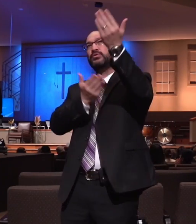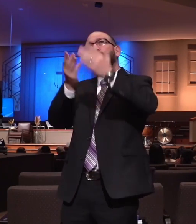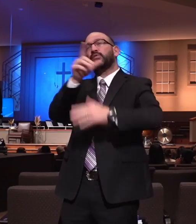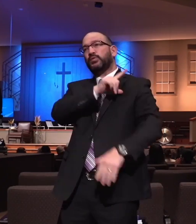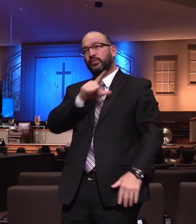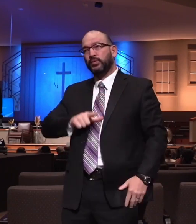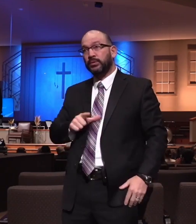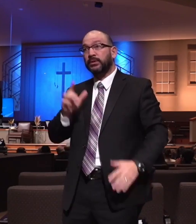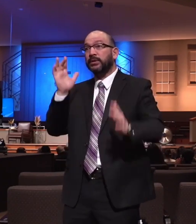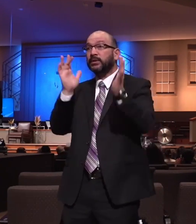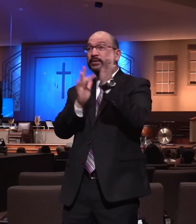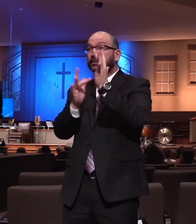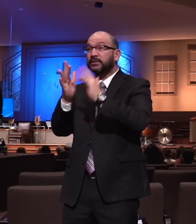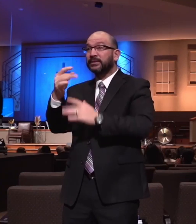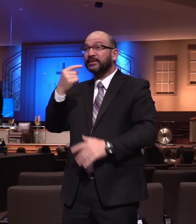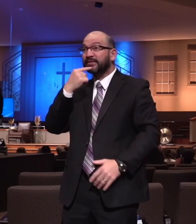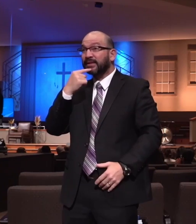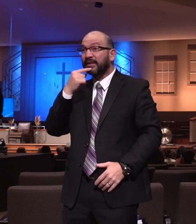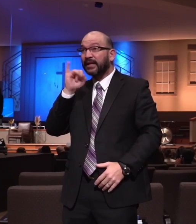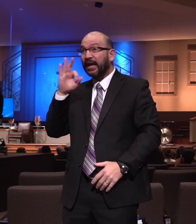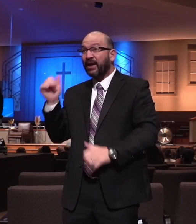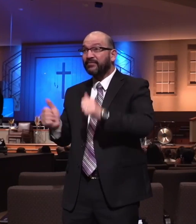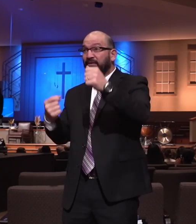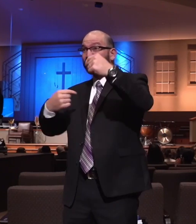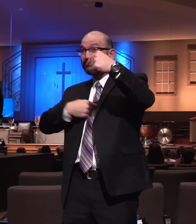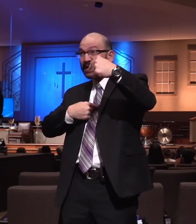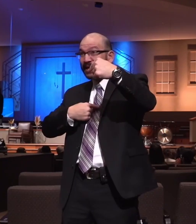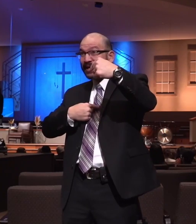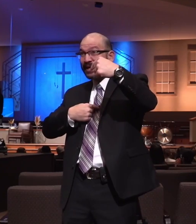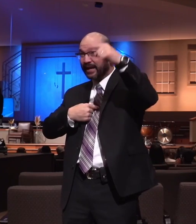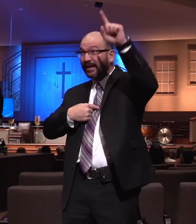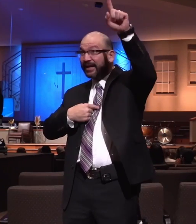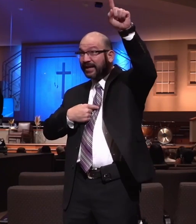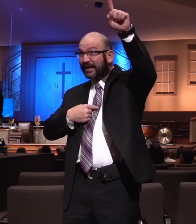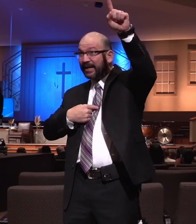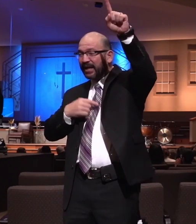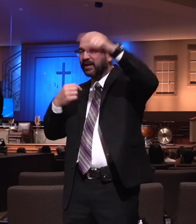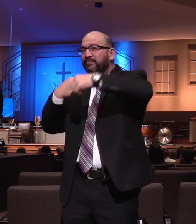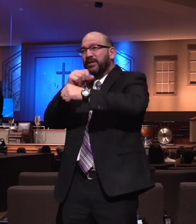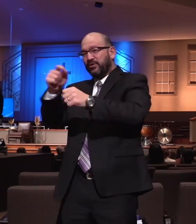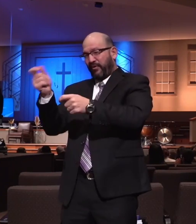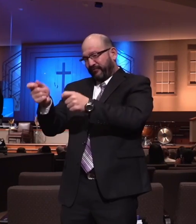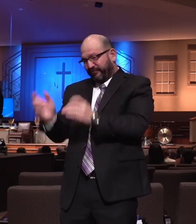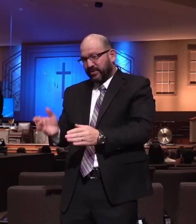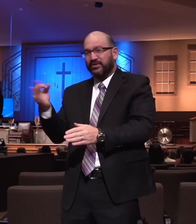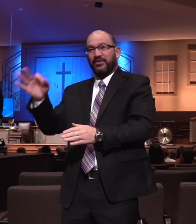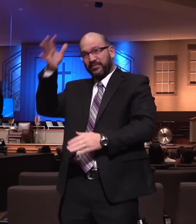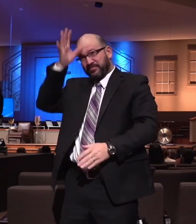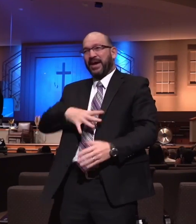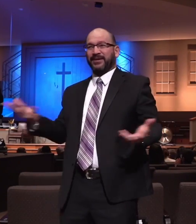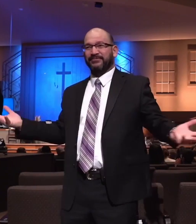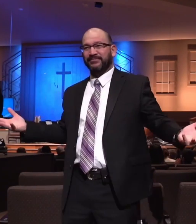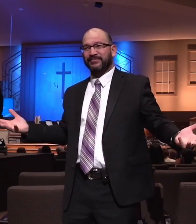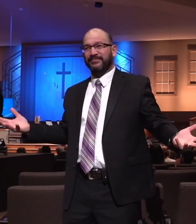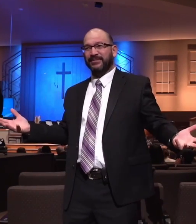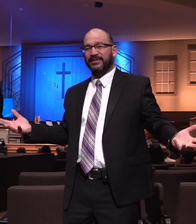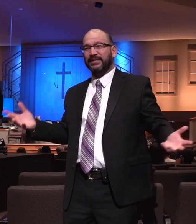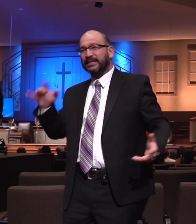follow me, and I'll make you to become fishers of men. He said, I want to spend time with you. I want to, I want to observe your life. He said, I want to